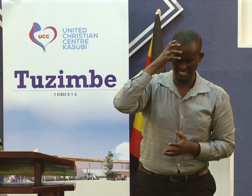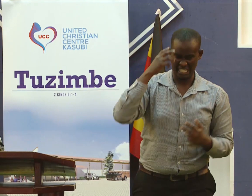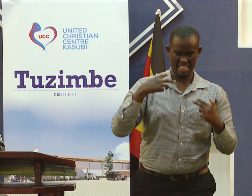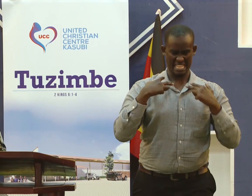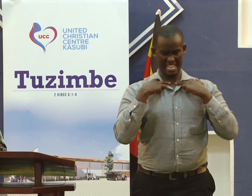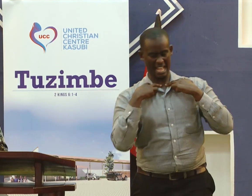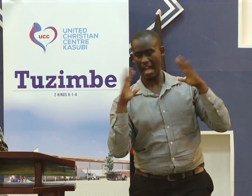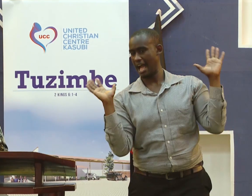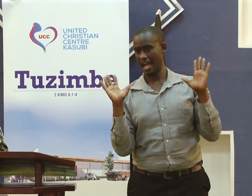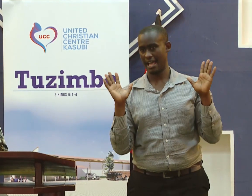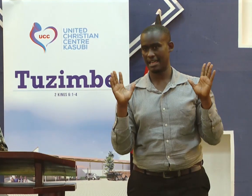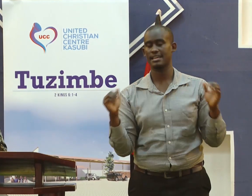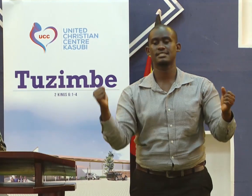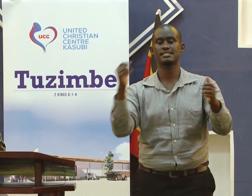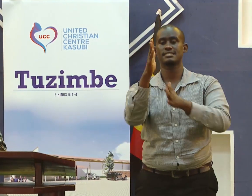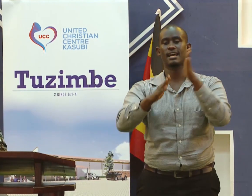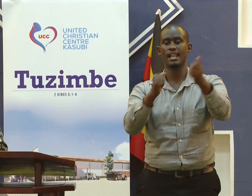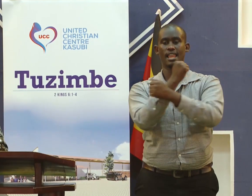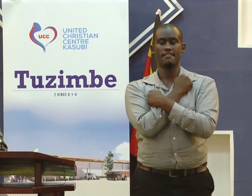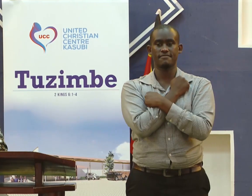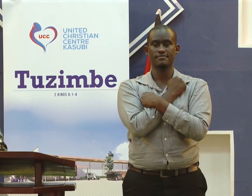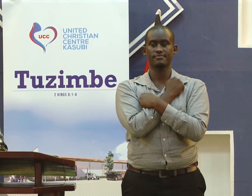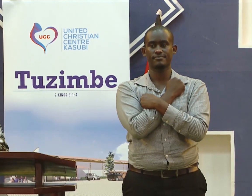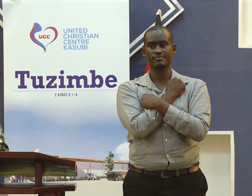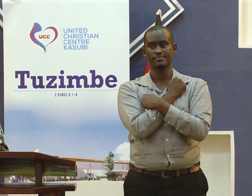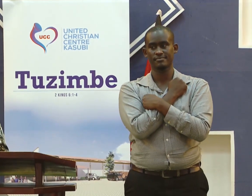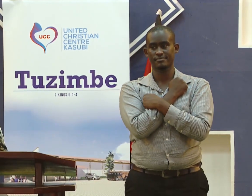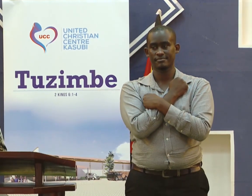bad governance. It is love.